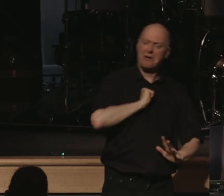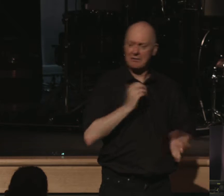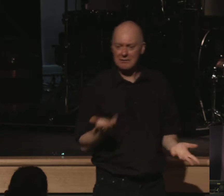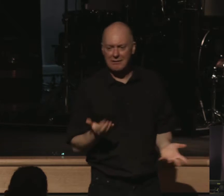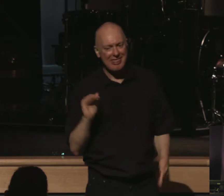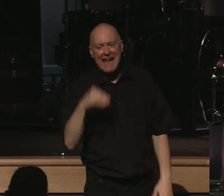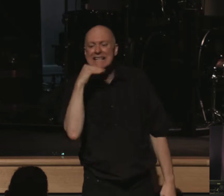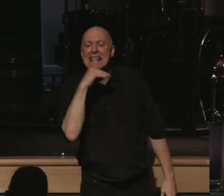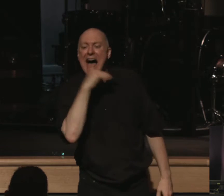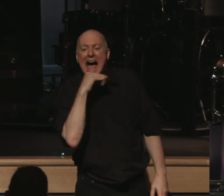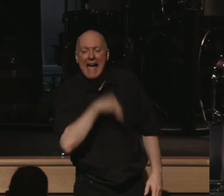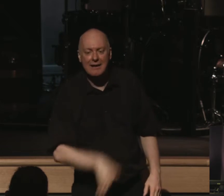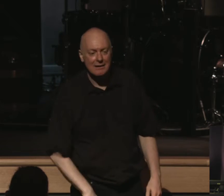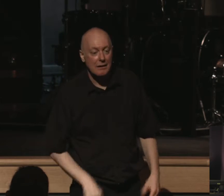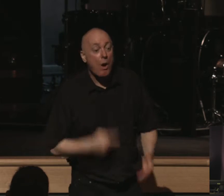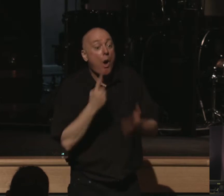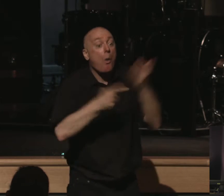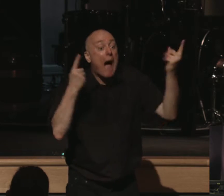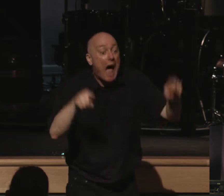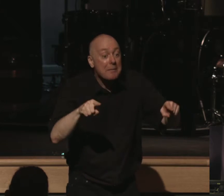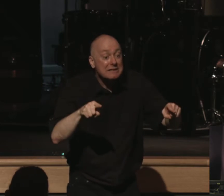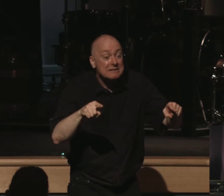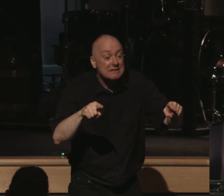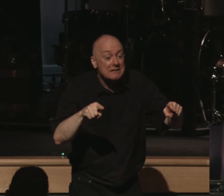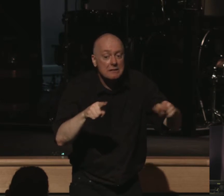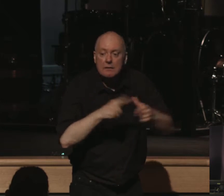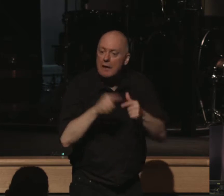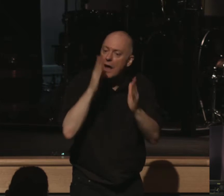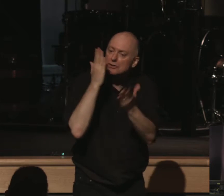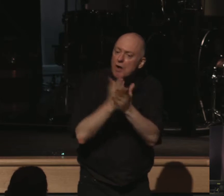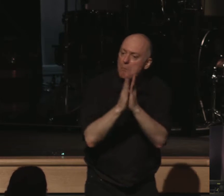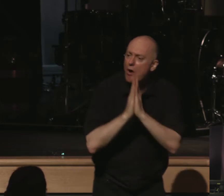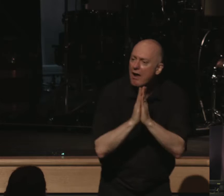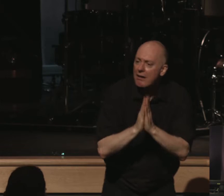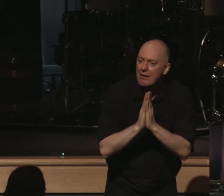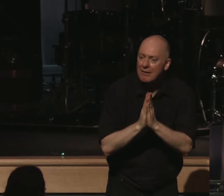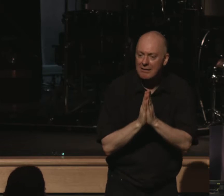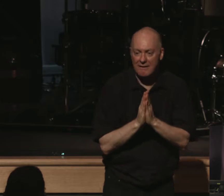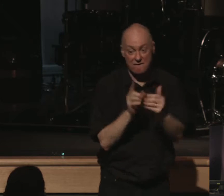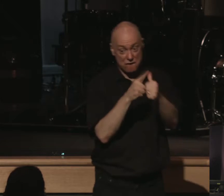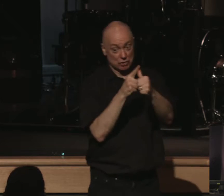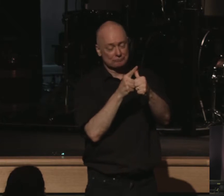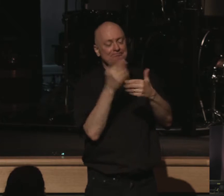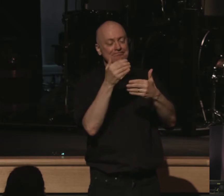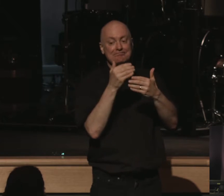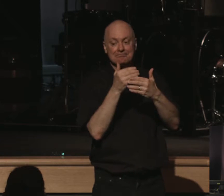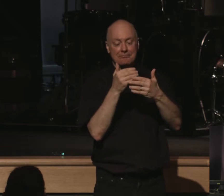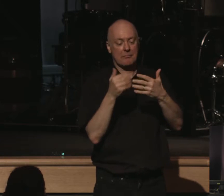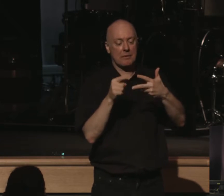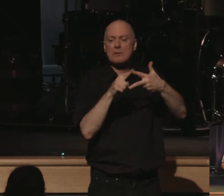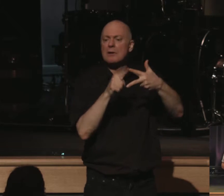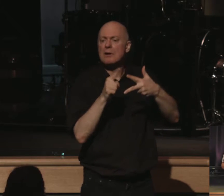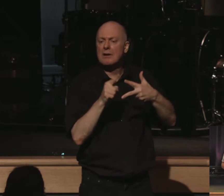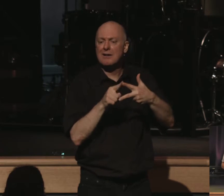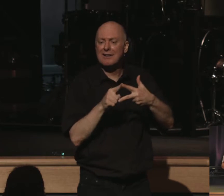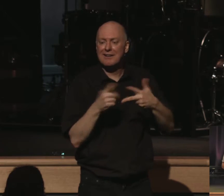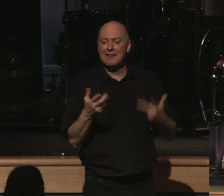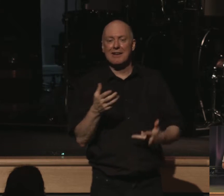It's a lie, I believe. And you know what that happens when I believe that lie? I stop praying. That's the first one. Here's another one. A two-year-old in a car ride.